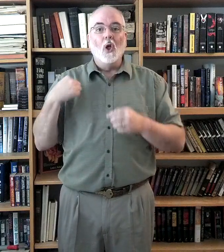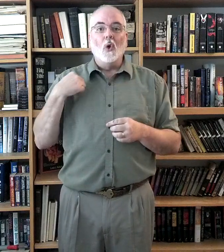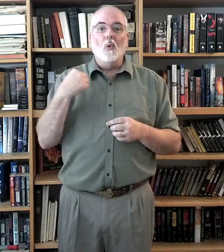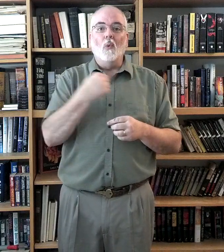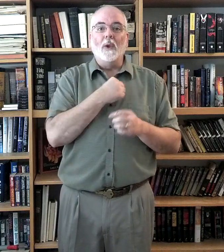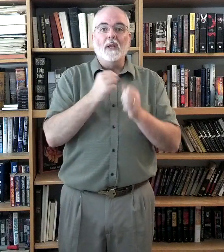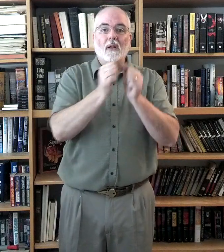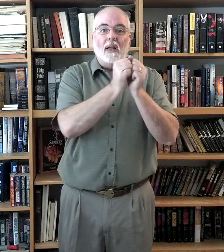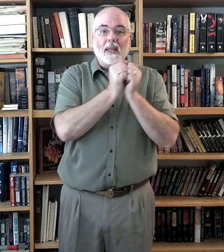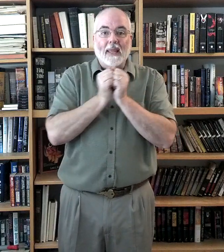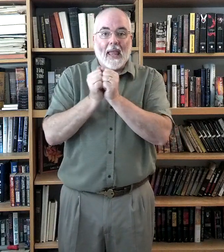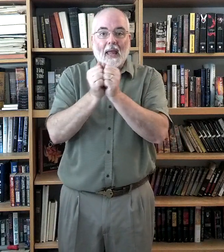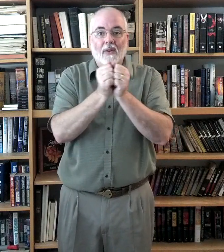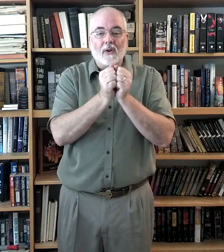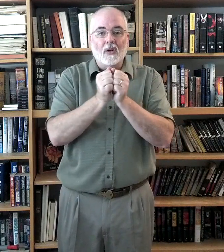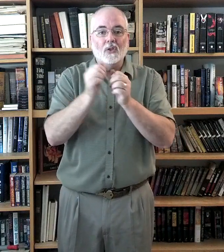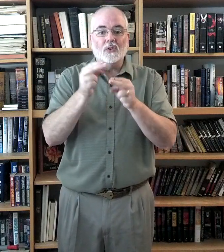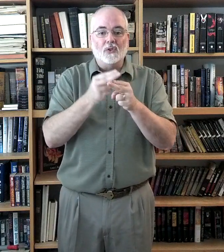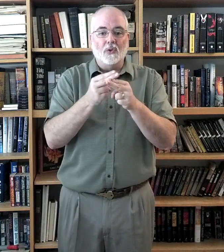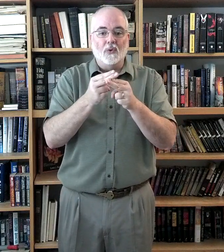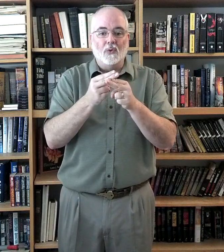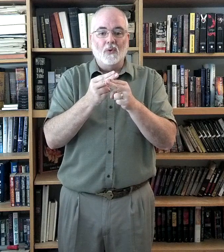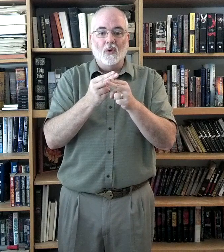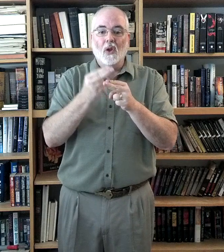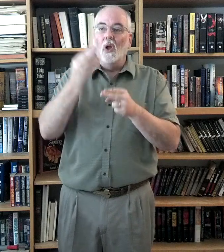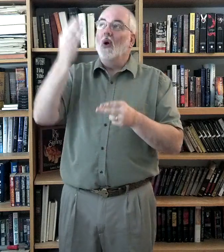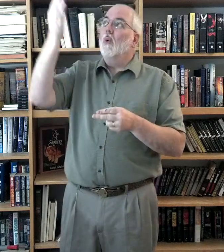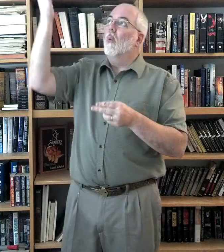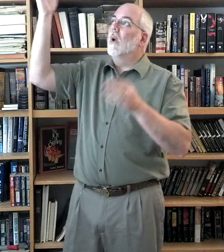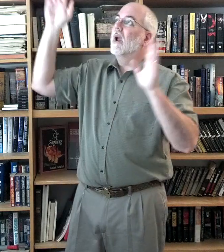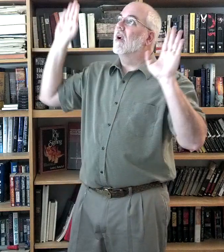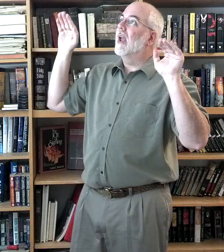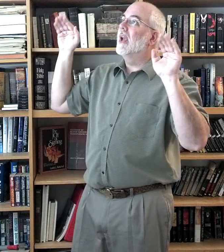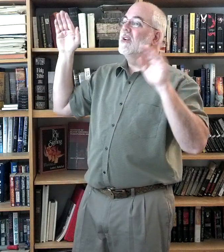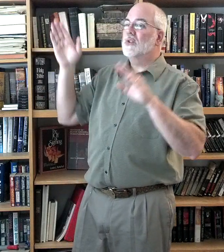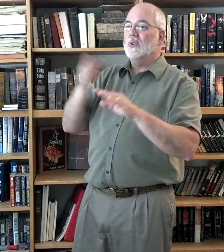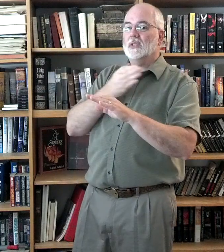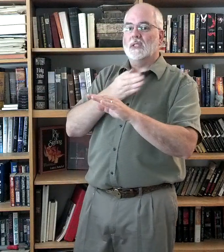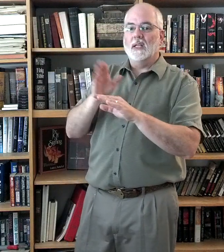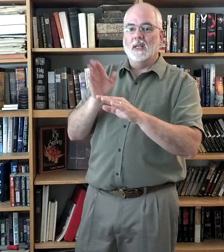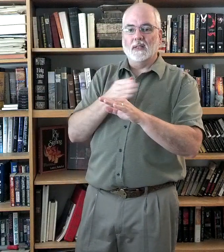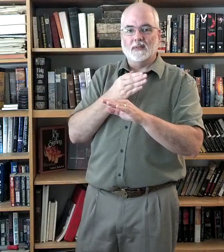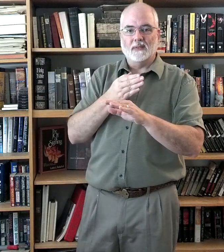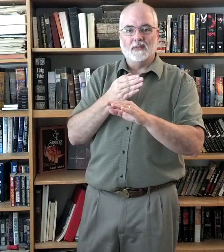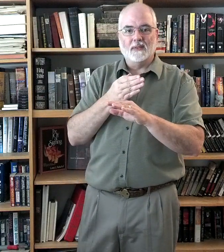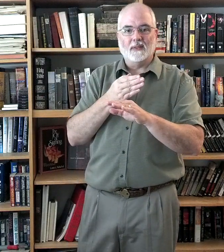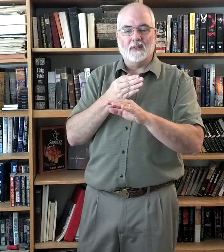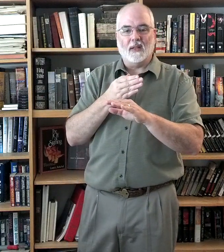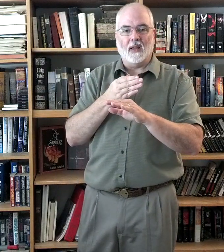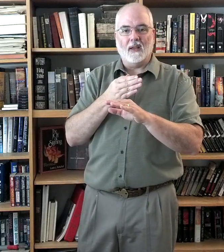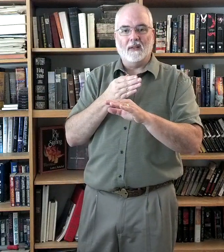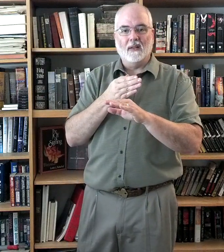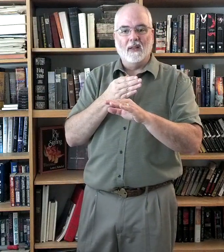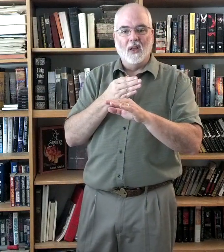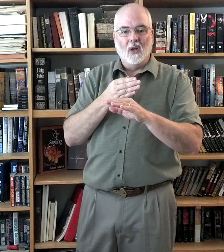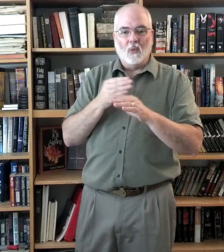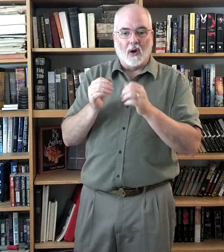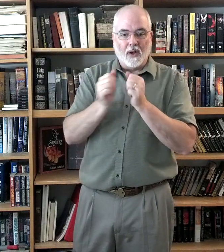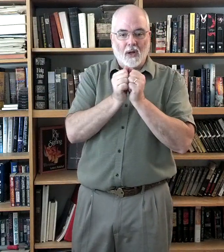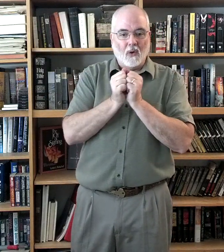We'll gather soon where angels sing. Okay? We already know.